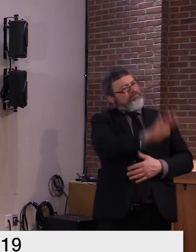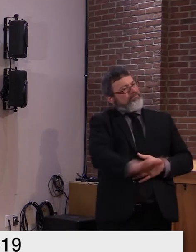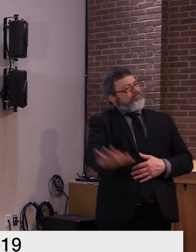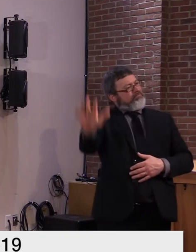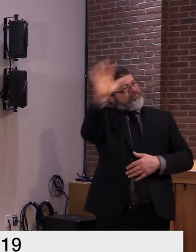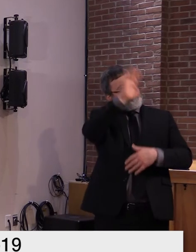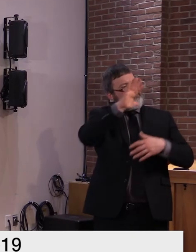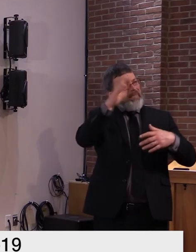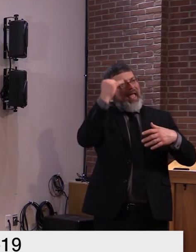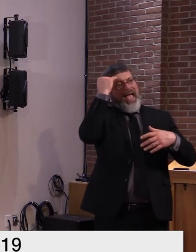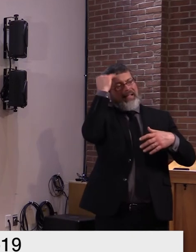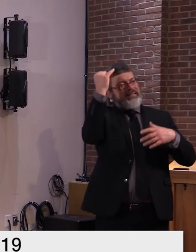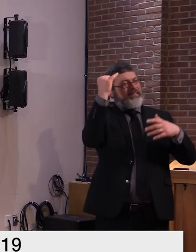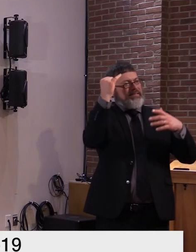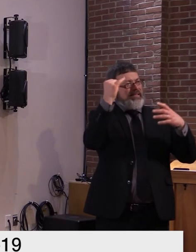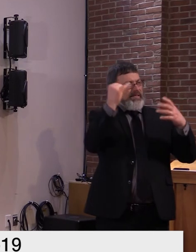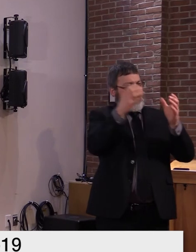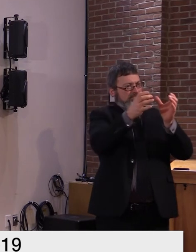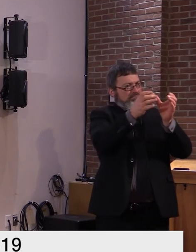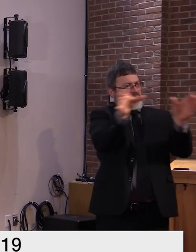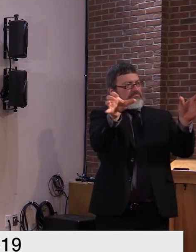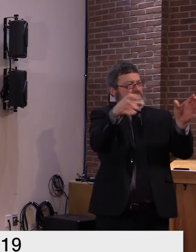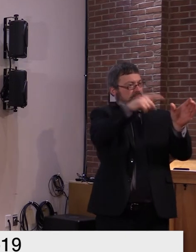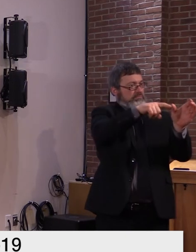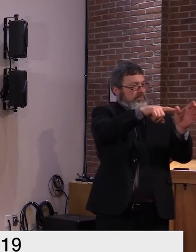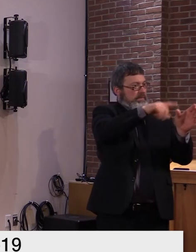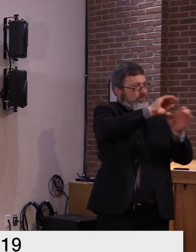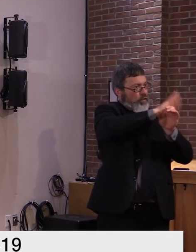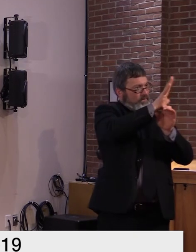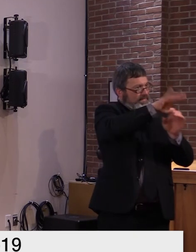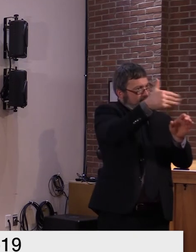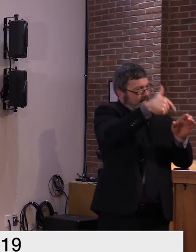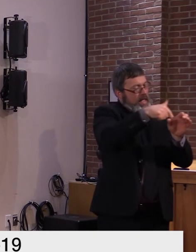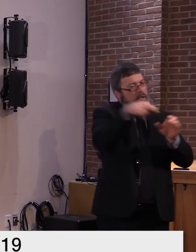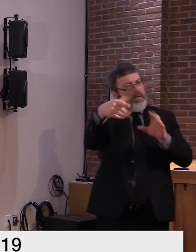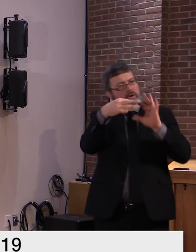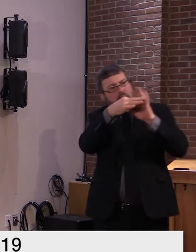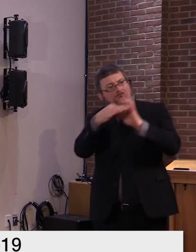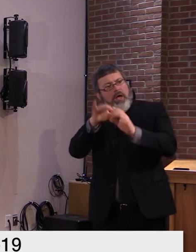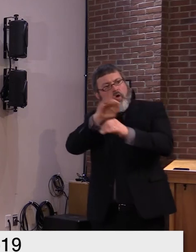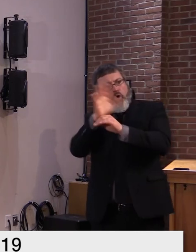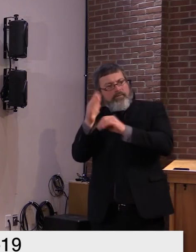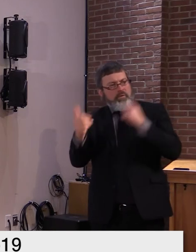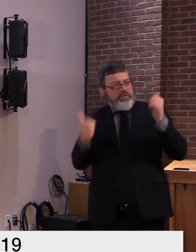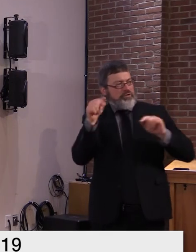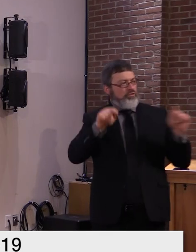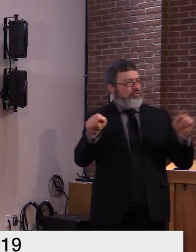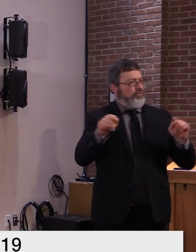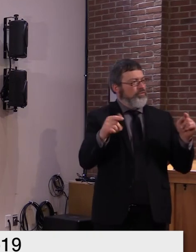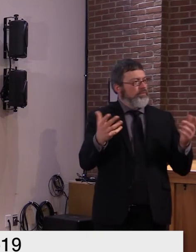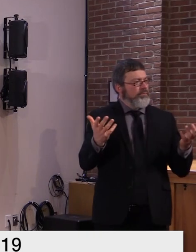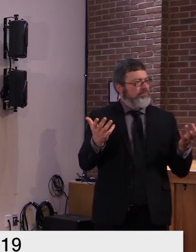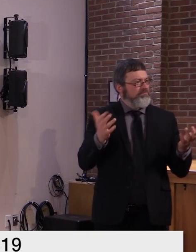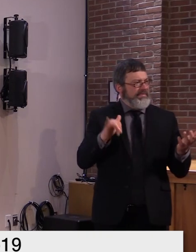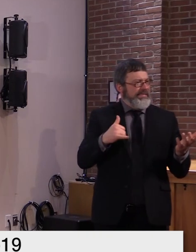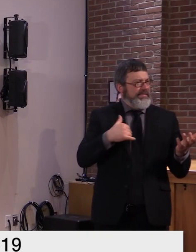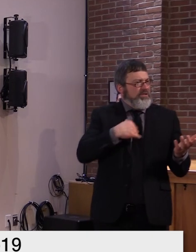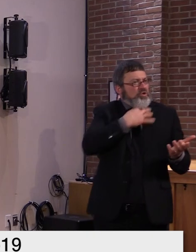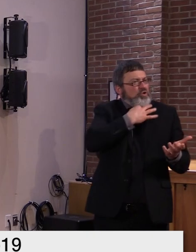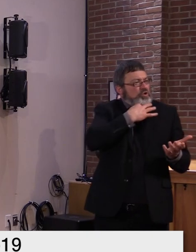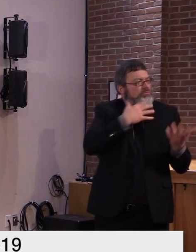it like again mostly positive death? I do. I don't. I haven't looked through the death